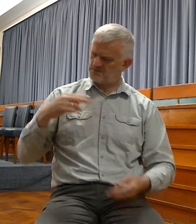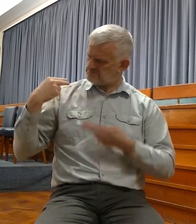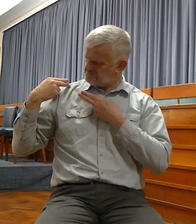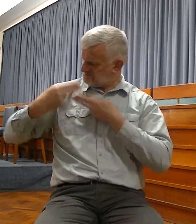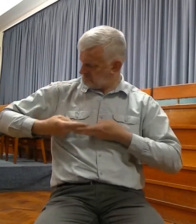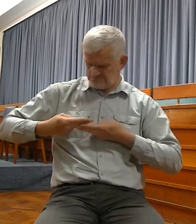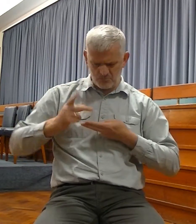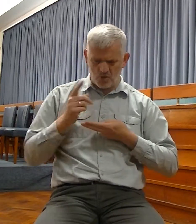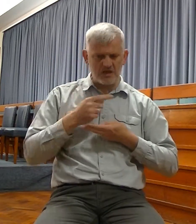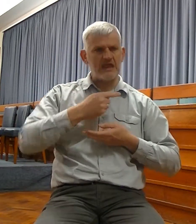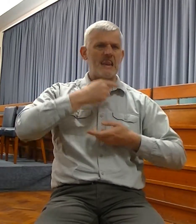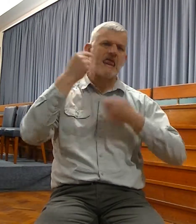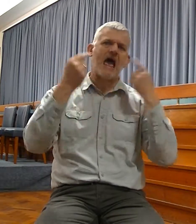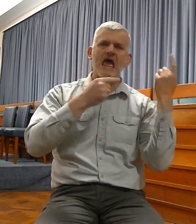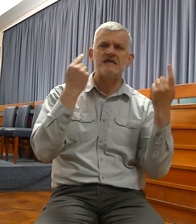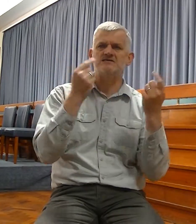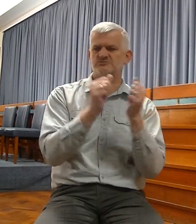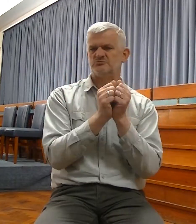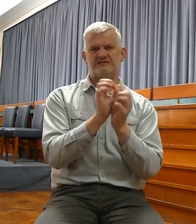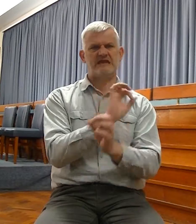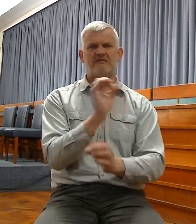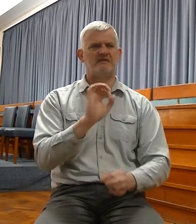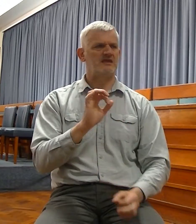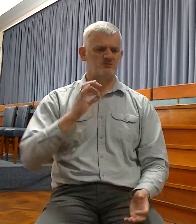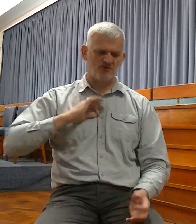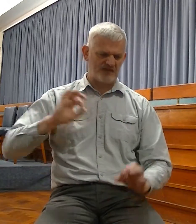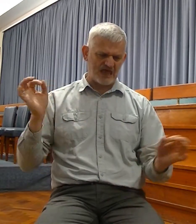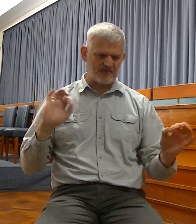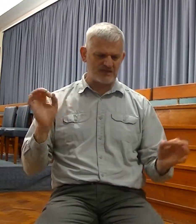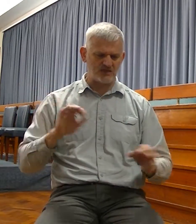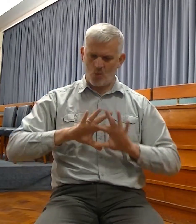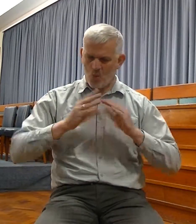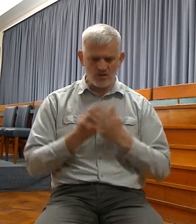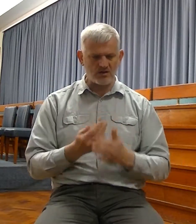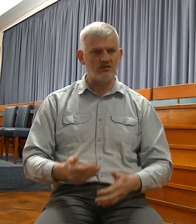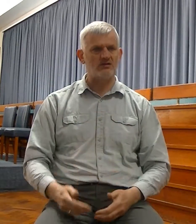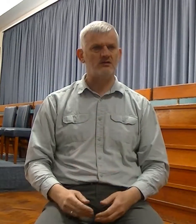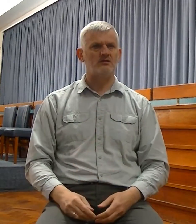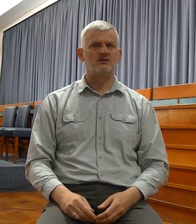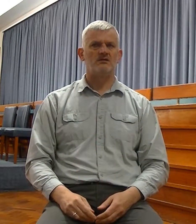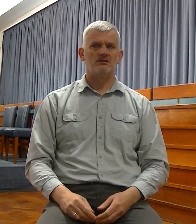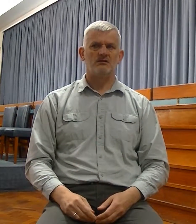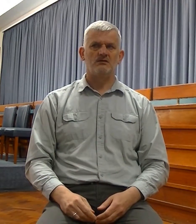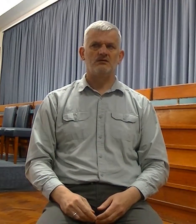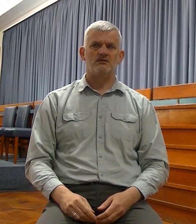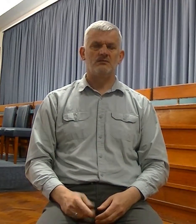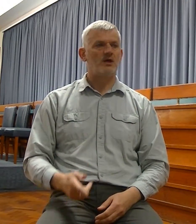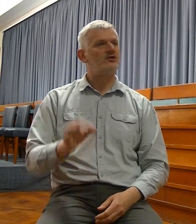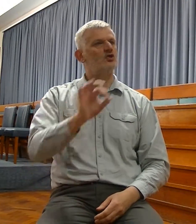and things wherein there is no profit. Shall a man make gods unto himself? And they are no gods.